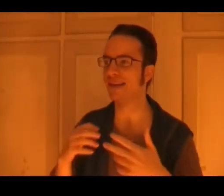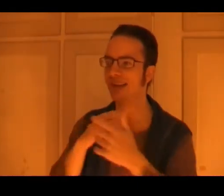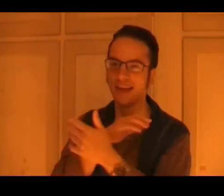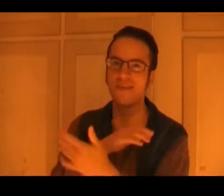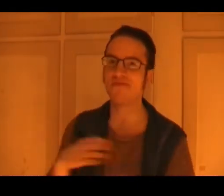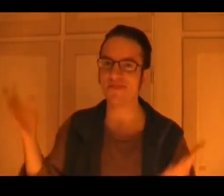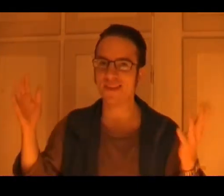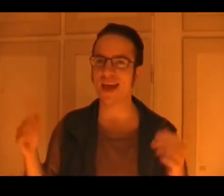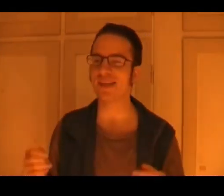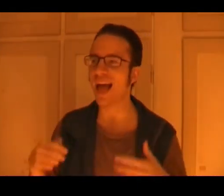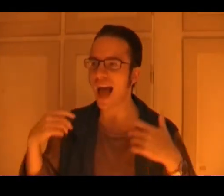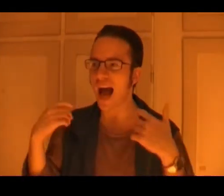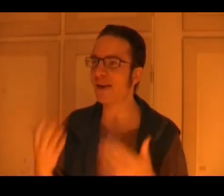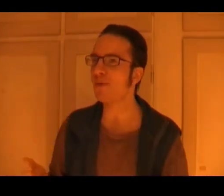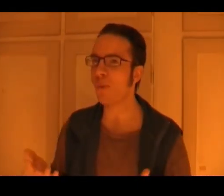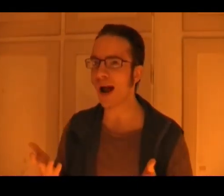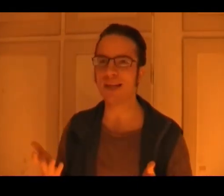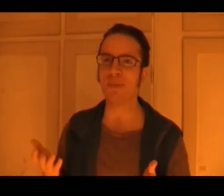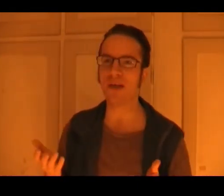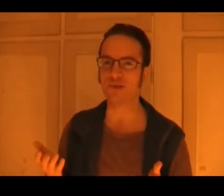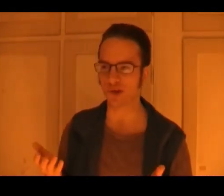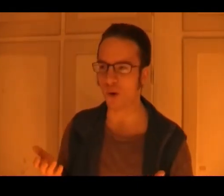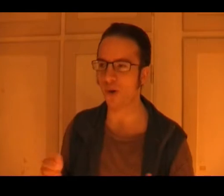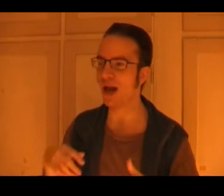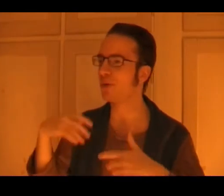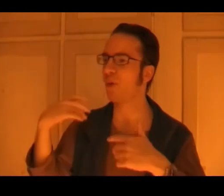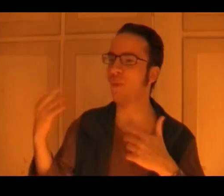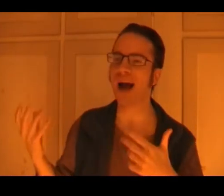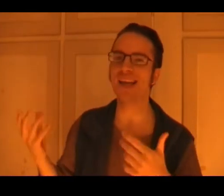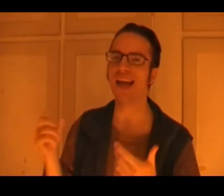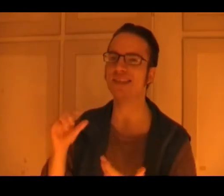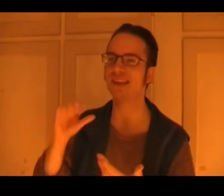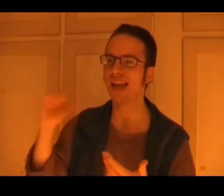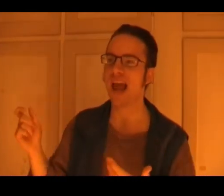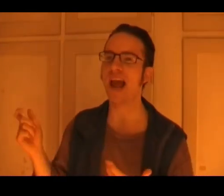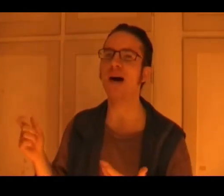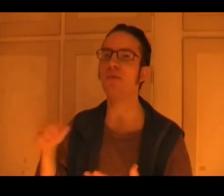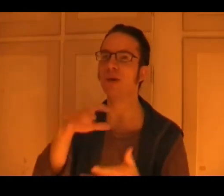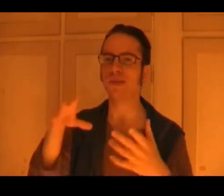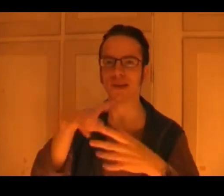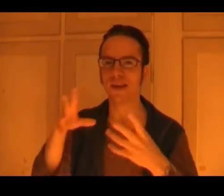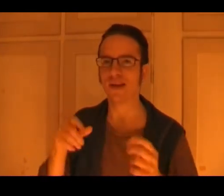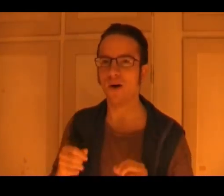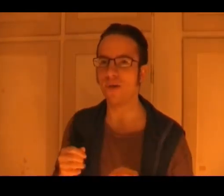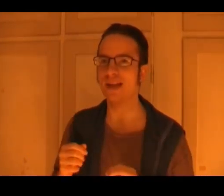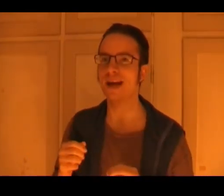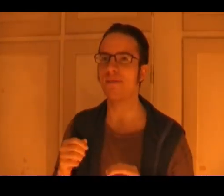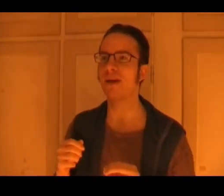that's it. I don't know why he bothered to call, I don't know why he had to hang up with all that time left.